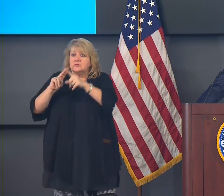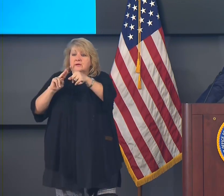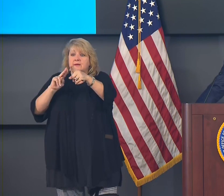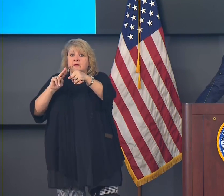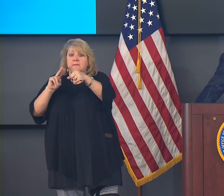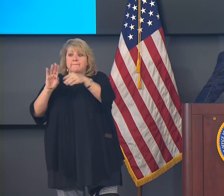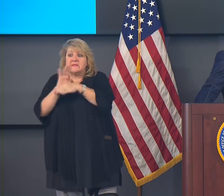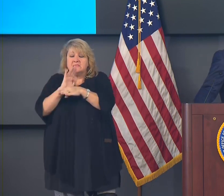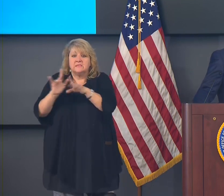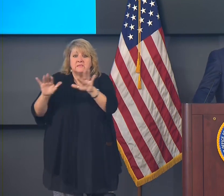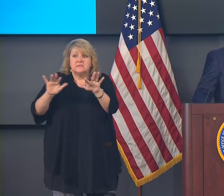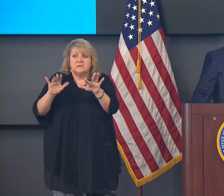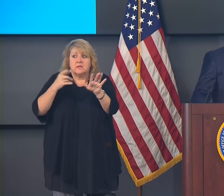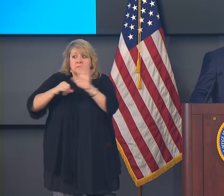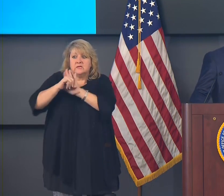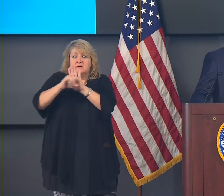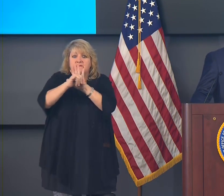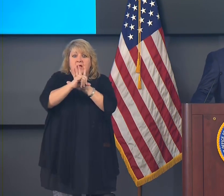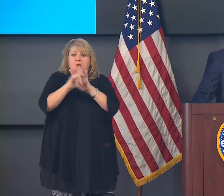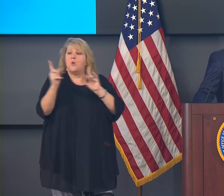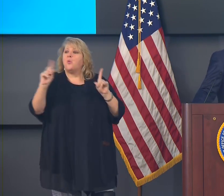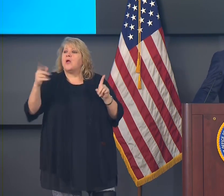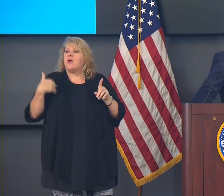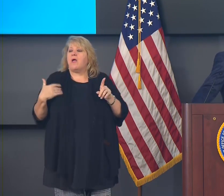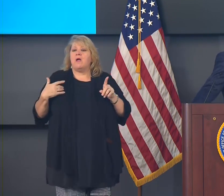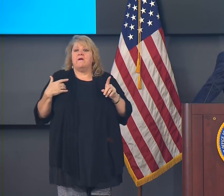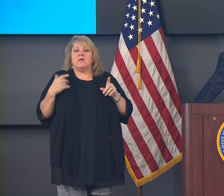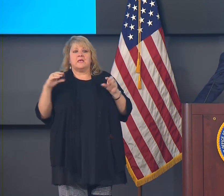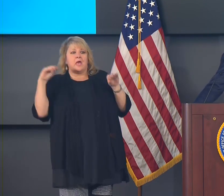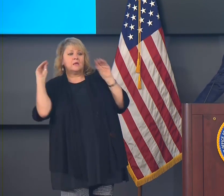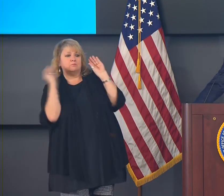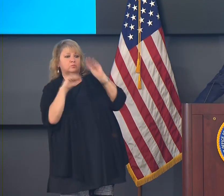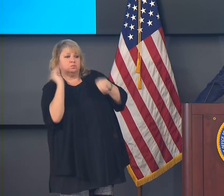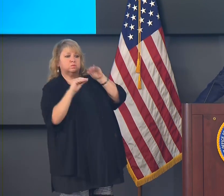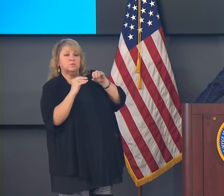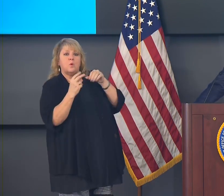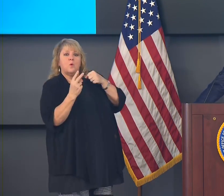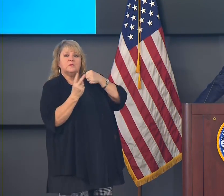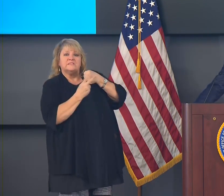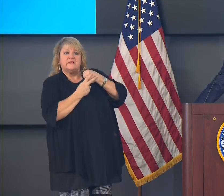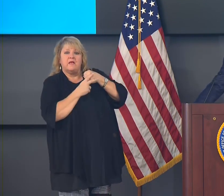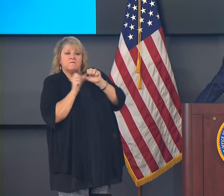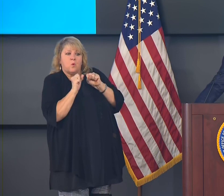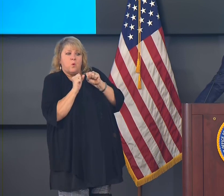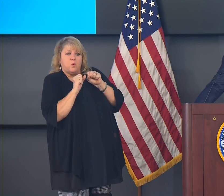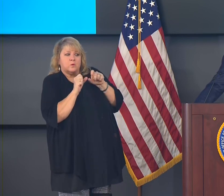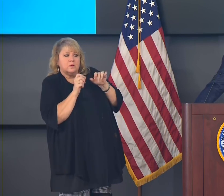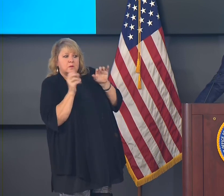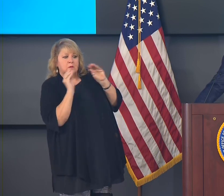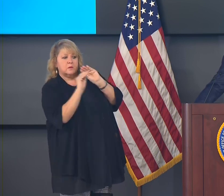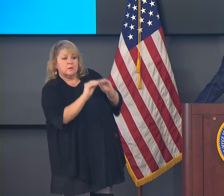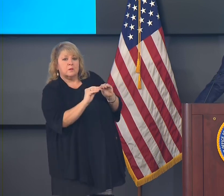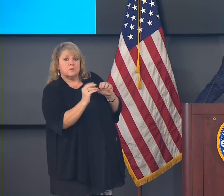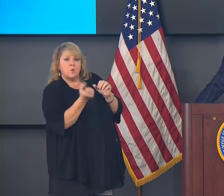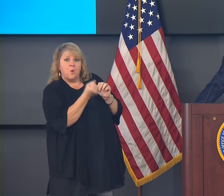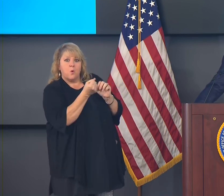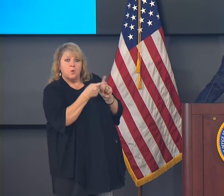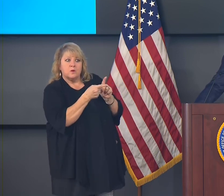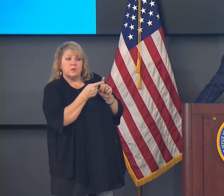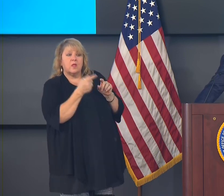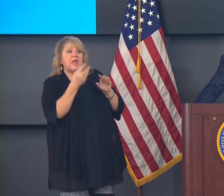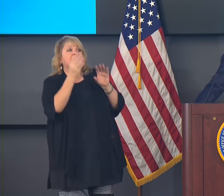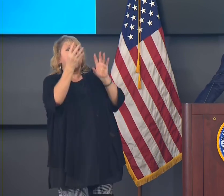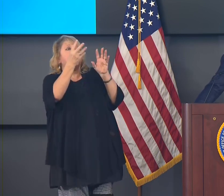private sector, you can identify all the cold storage capacity that you have, figure out where it is, how much of it is available for these